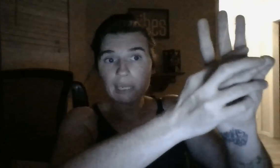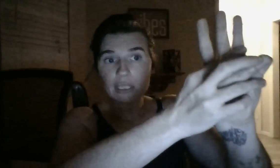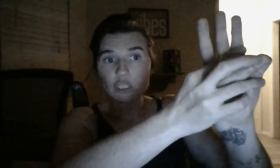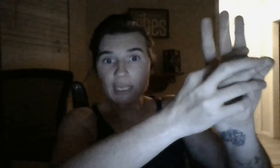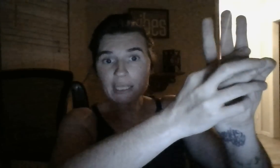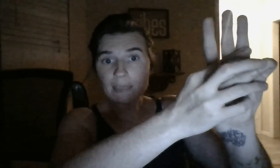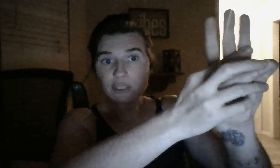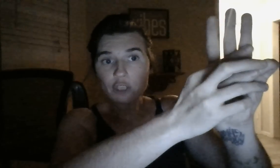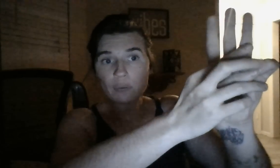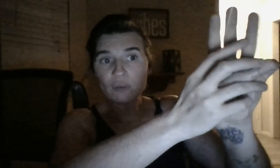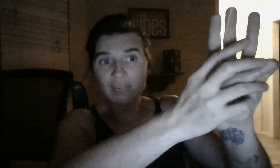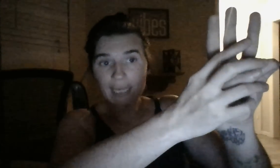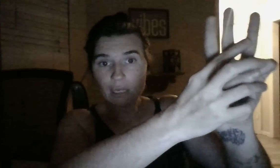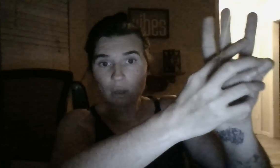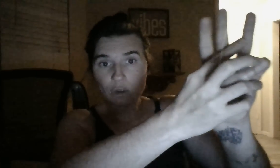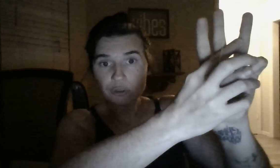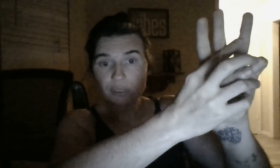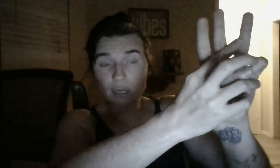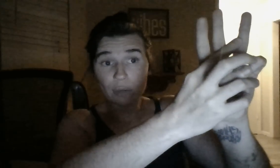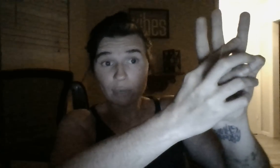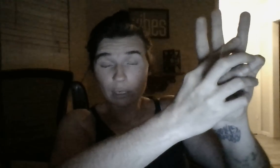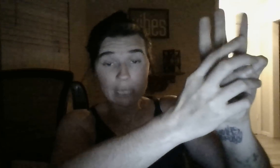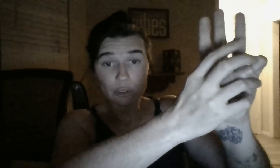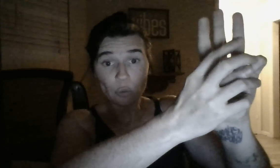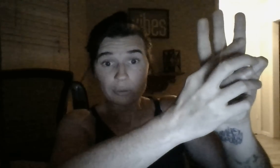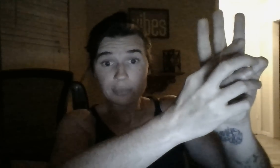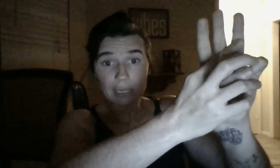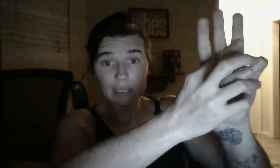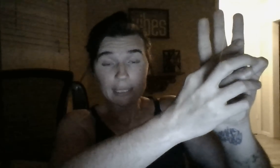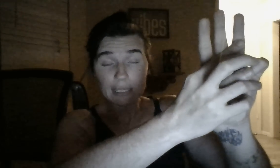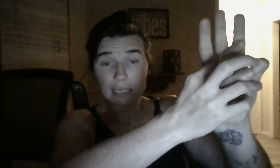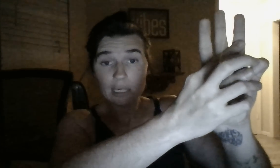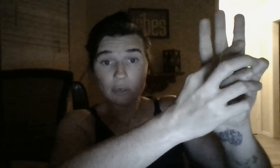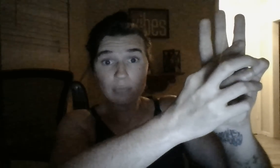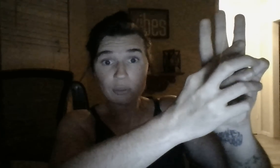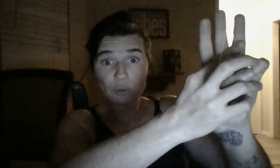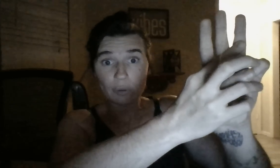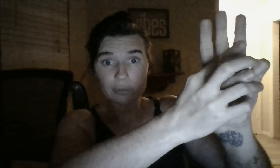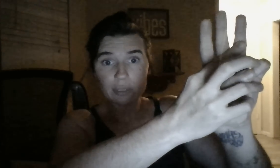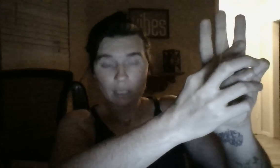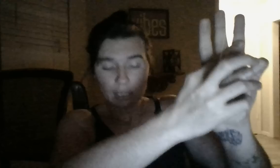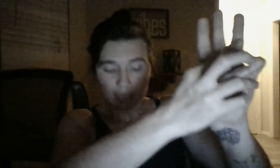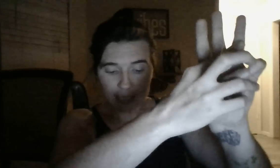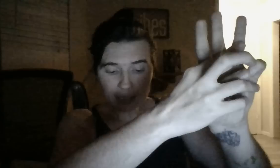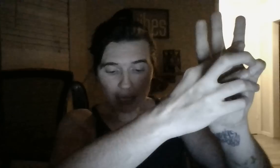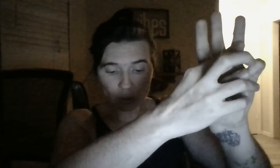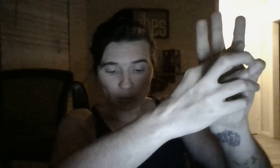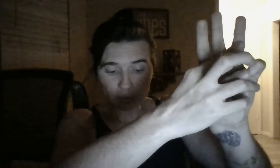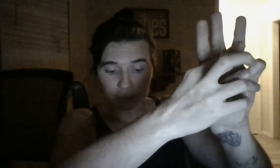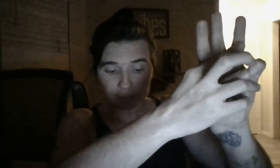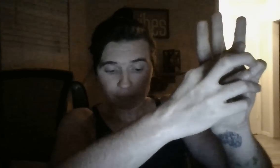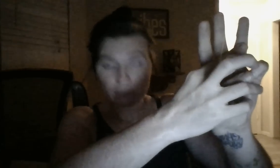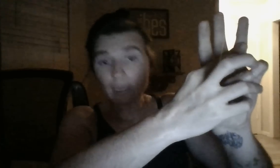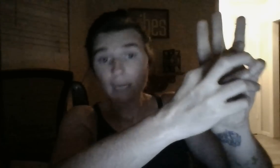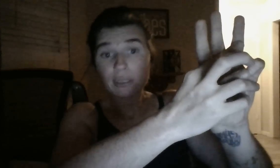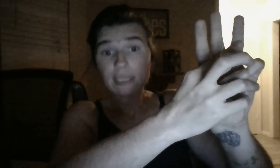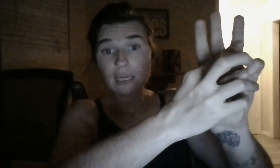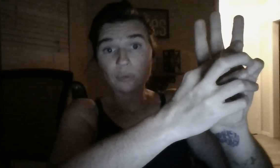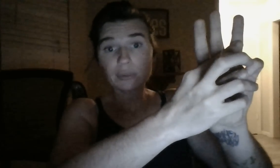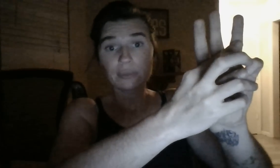But, she's about to start moving in on your. Not yours. I didn't hear he was yours. He's not yours. Okay. I heard he's not yours.